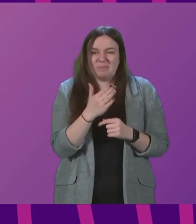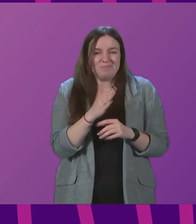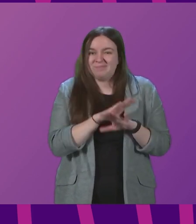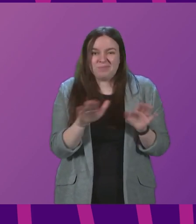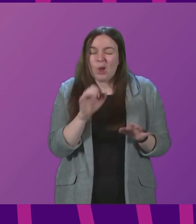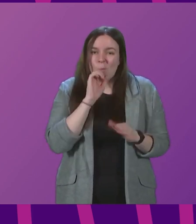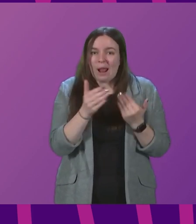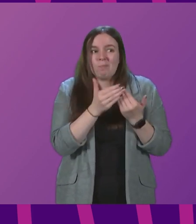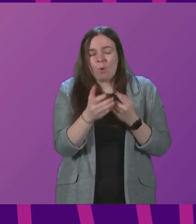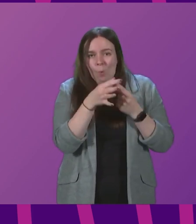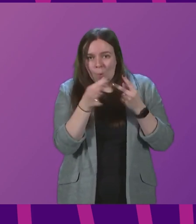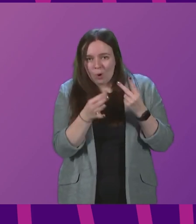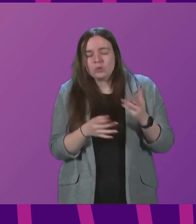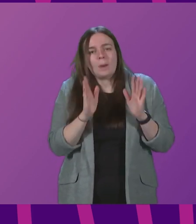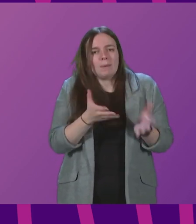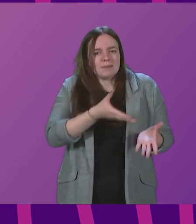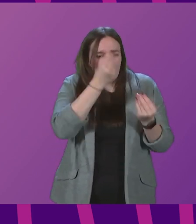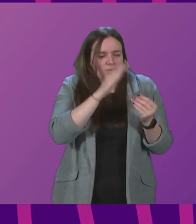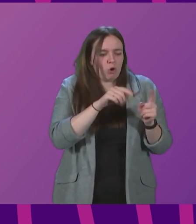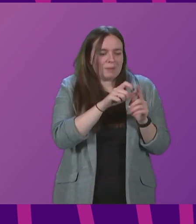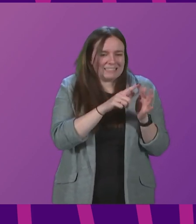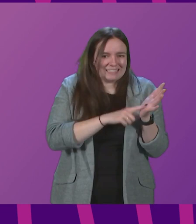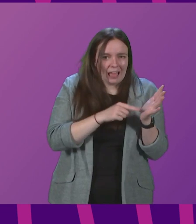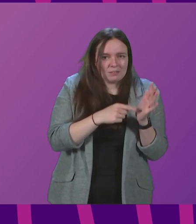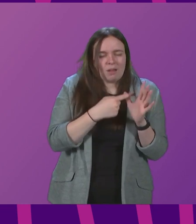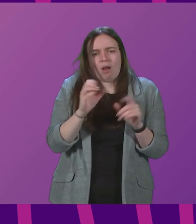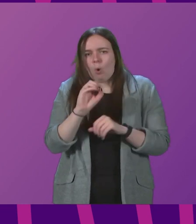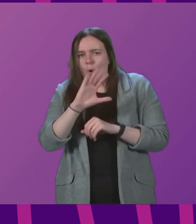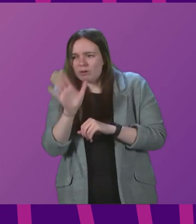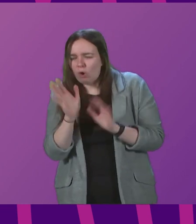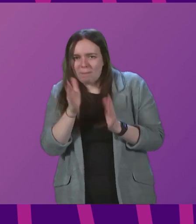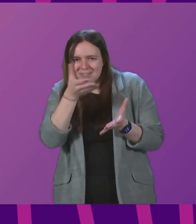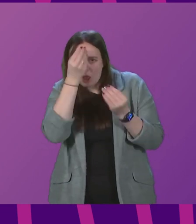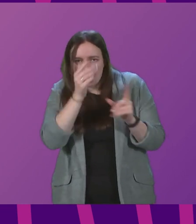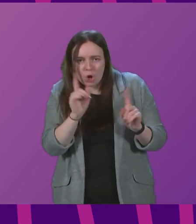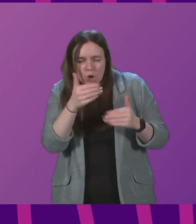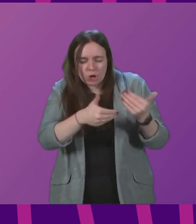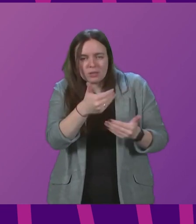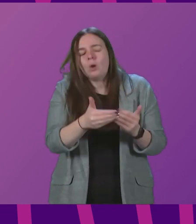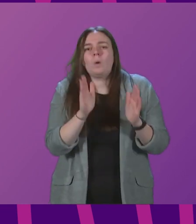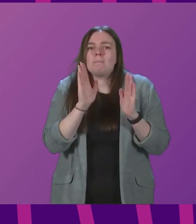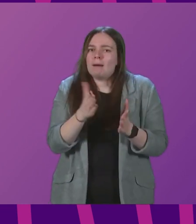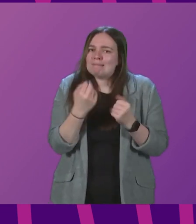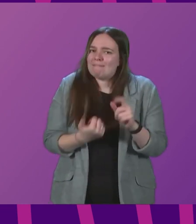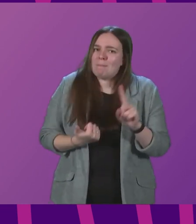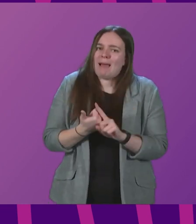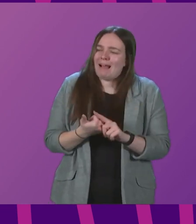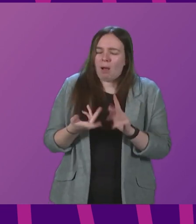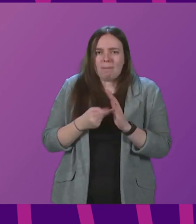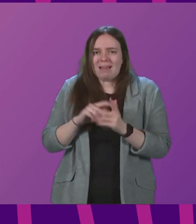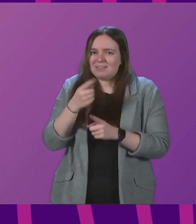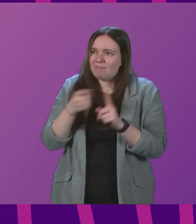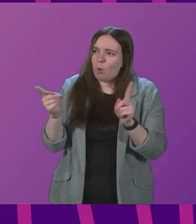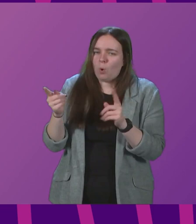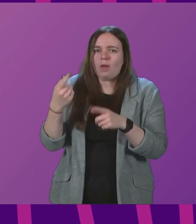So we must learn the lessons of Delta and Omicron. We need to build resilience and contingencies in our public services and the wider